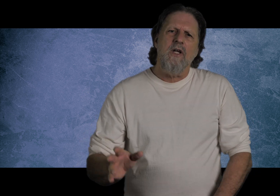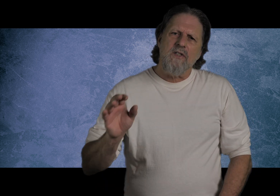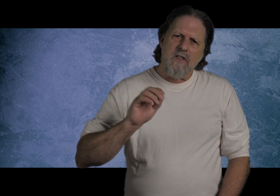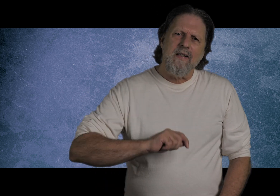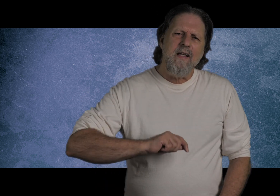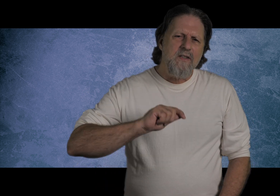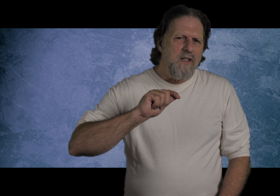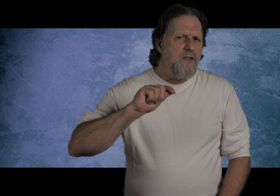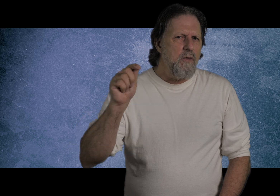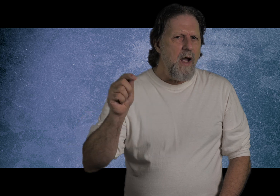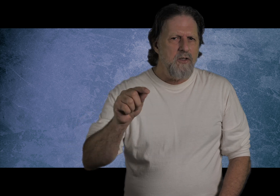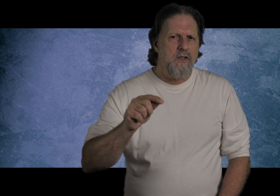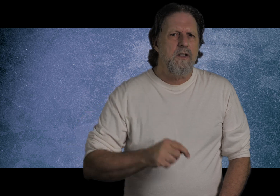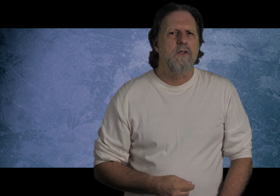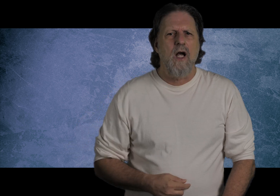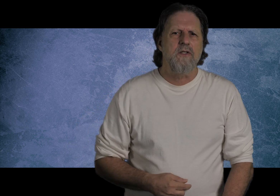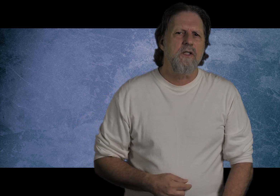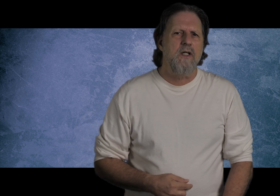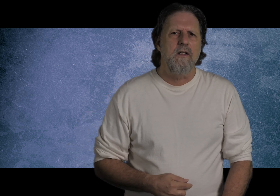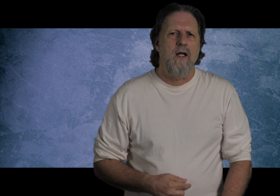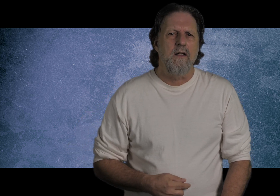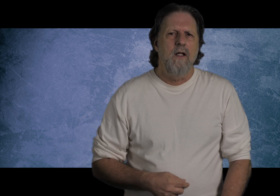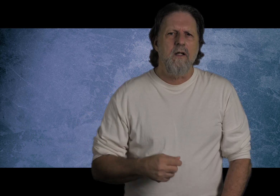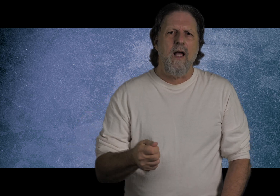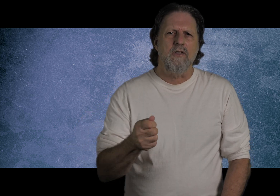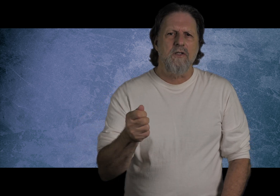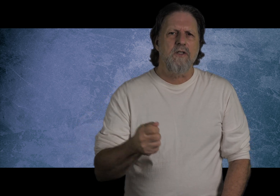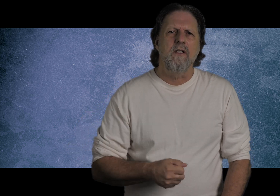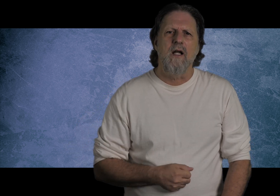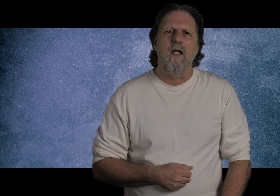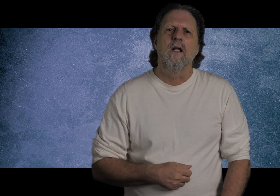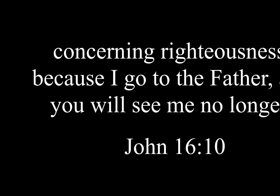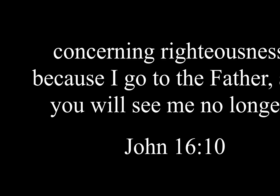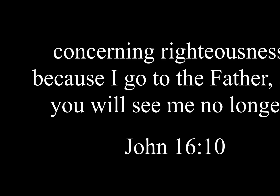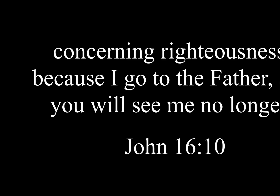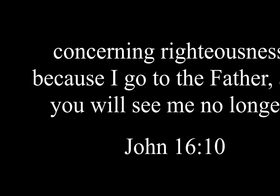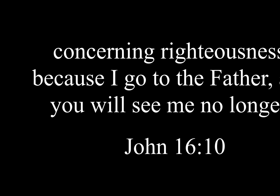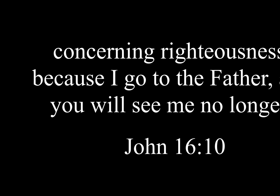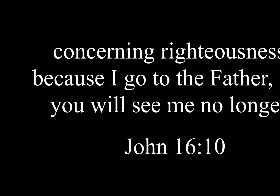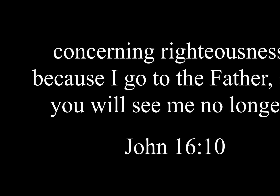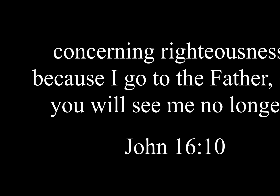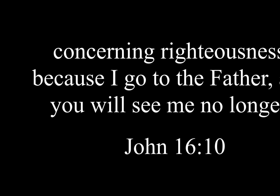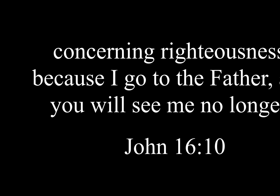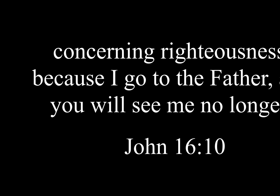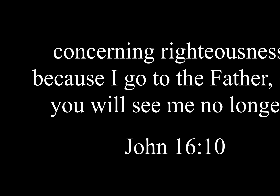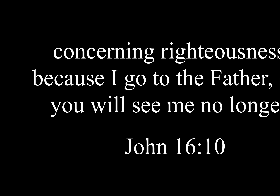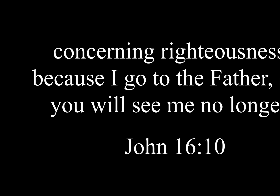Jesus links this to righteousness in John 16.10. Look at that, John 16.10 again. Concerning righteousness, Because I go to the